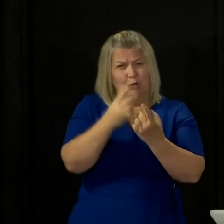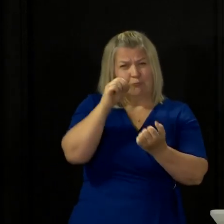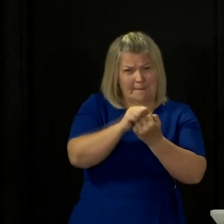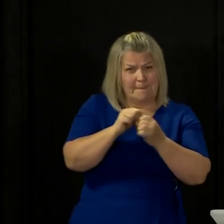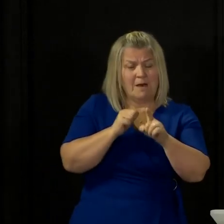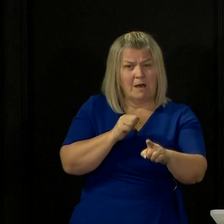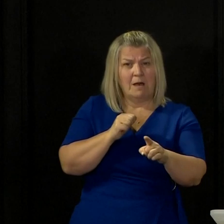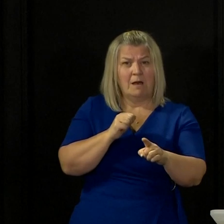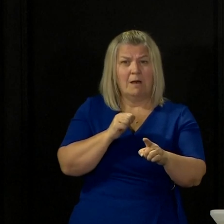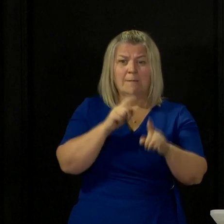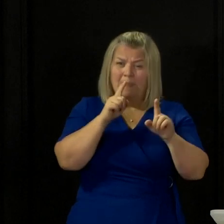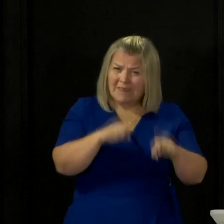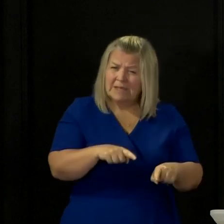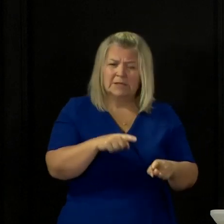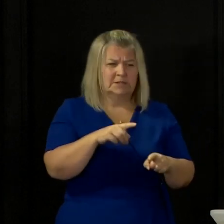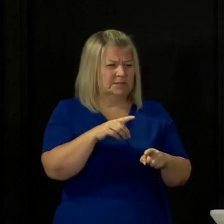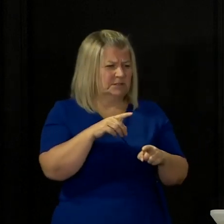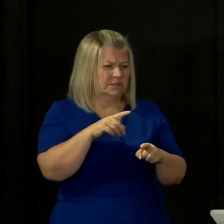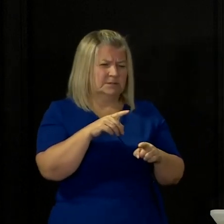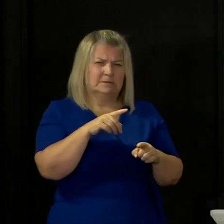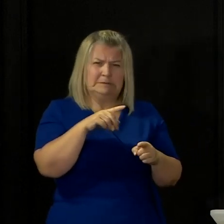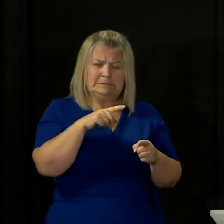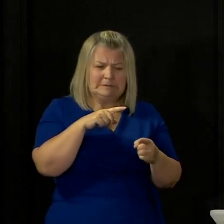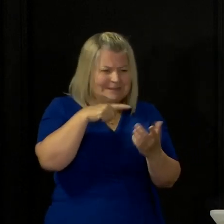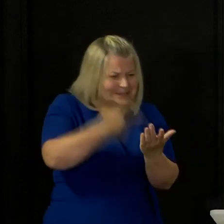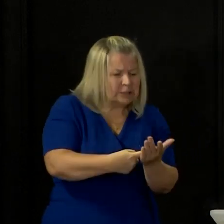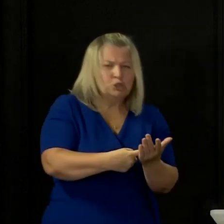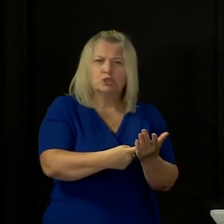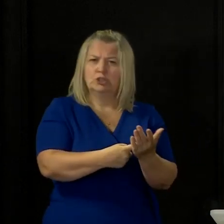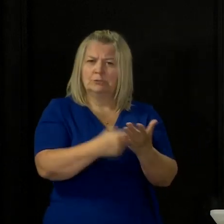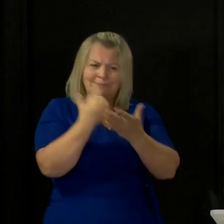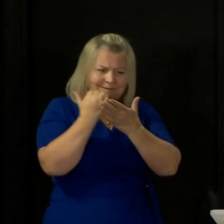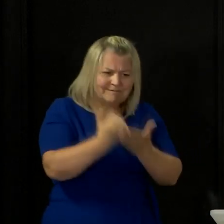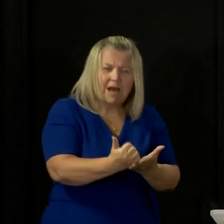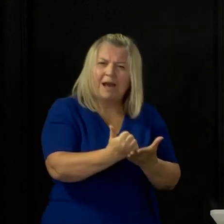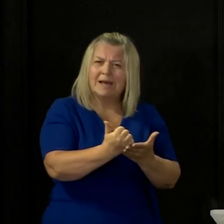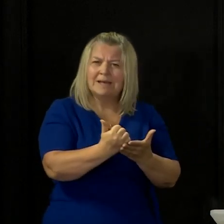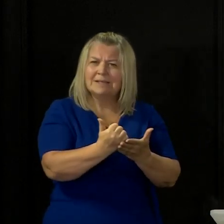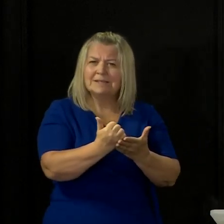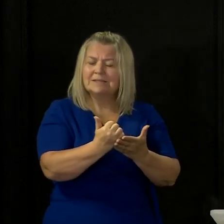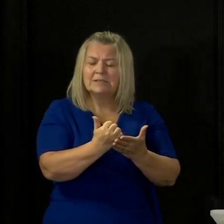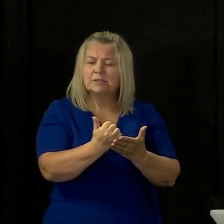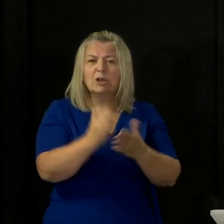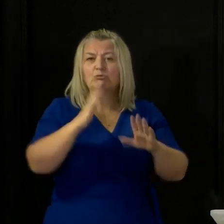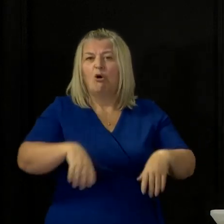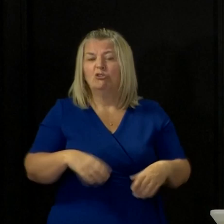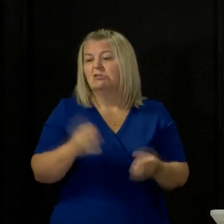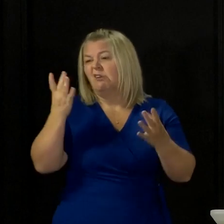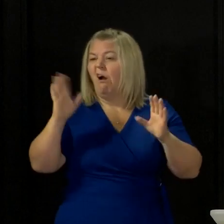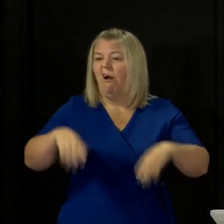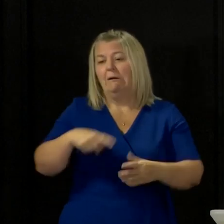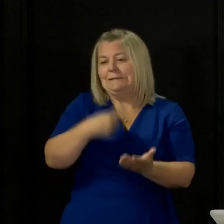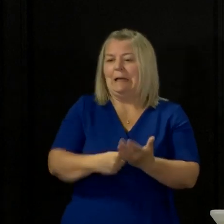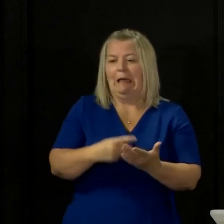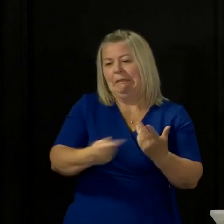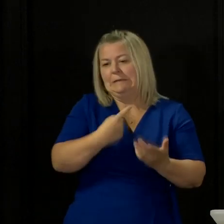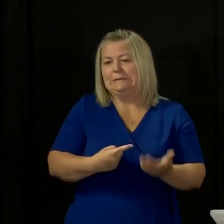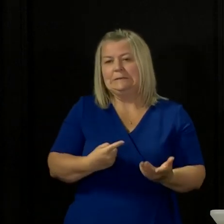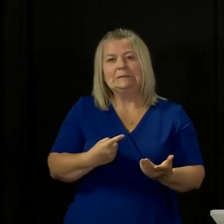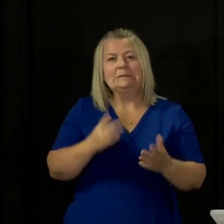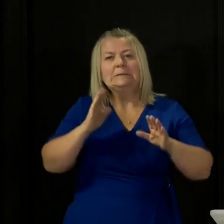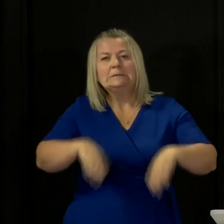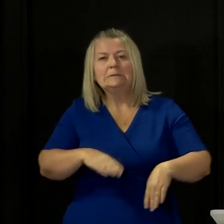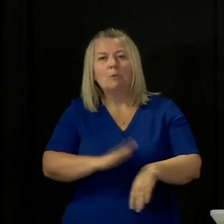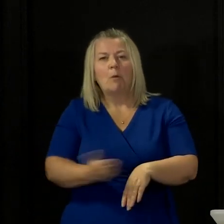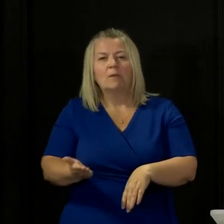none of these conclusions, none of this advice that we are giving to you is being arrived at lightly or without proper care